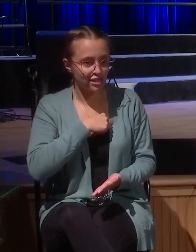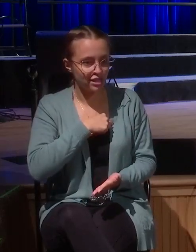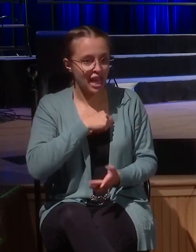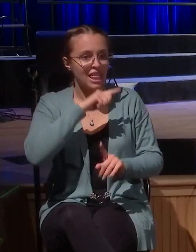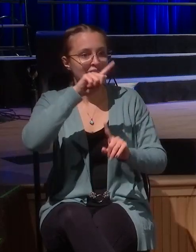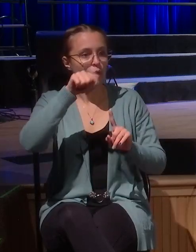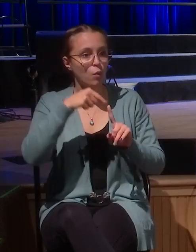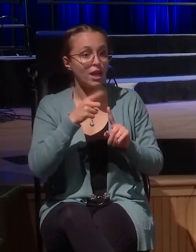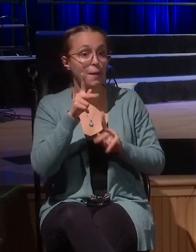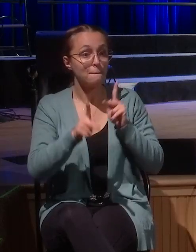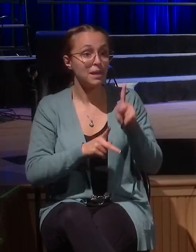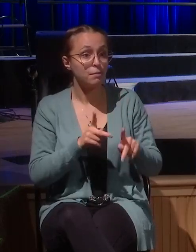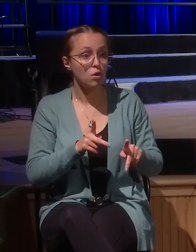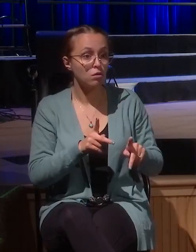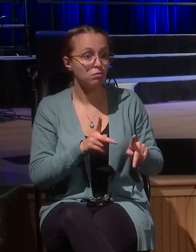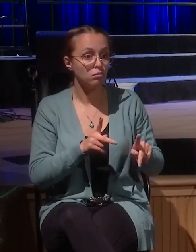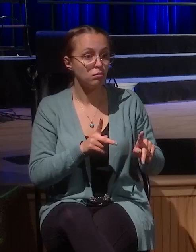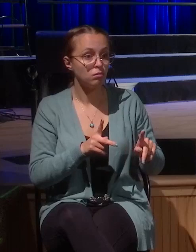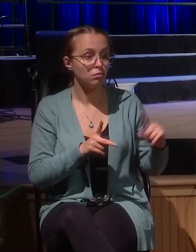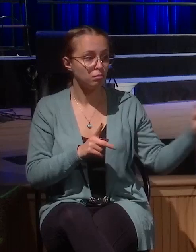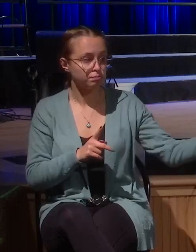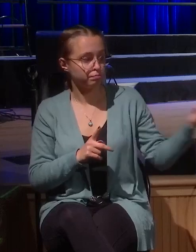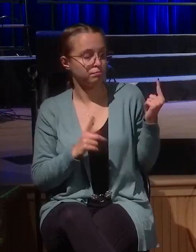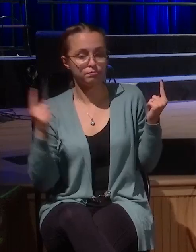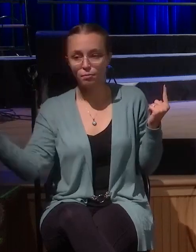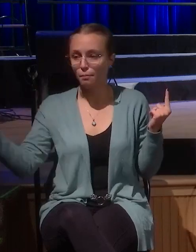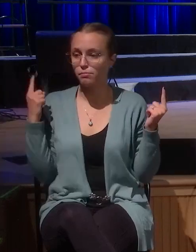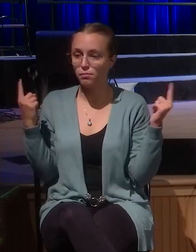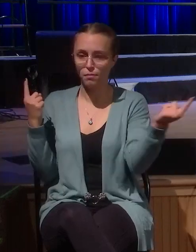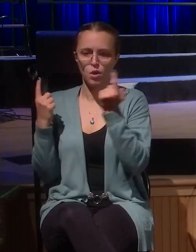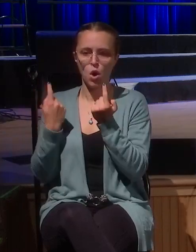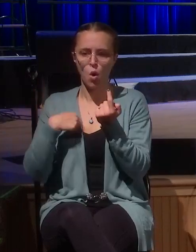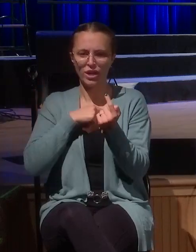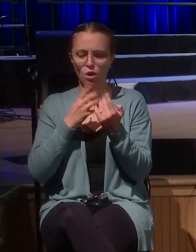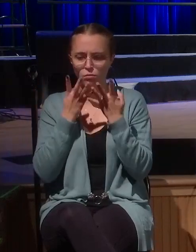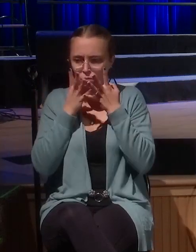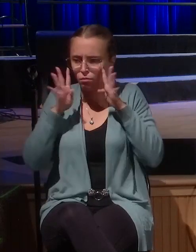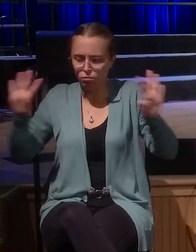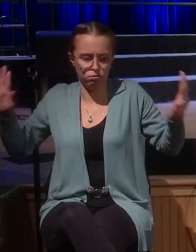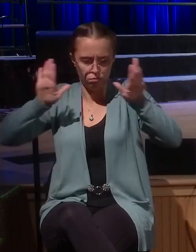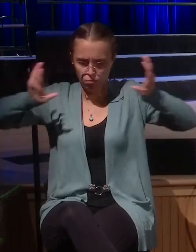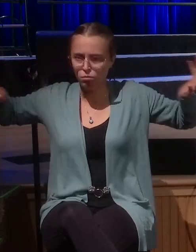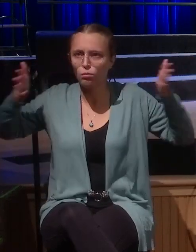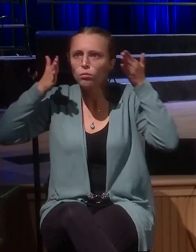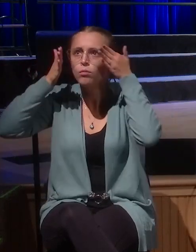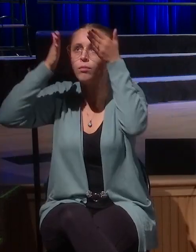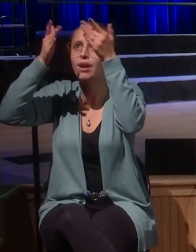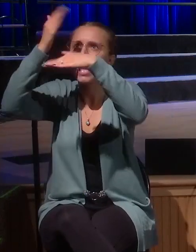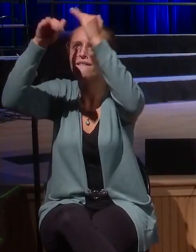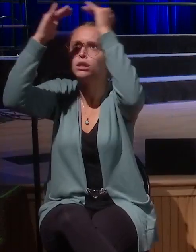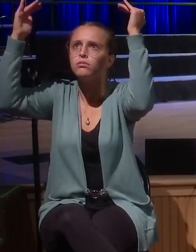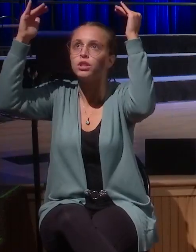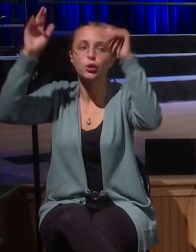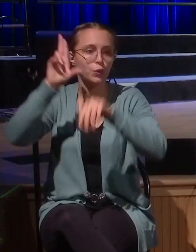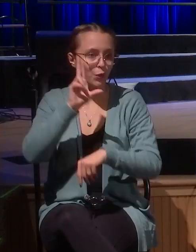thing but we would remember the individual that God placed in front of us. Truly, that's who he came for to seek and to save the lost.